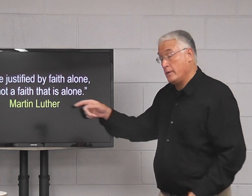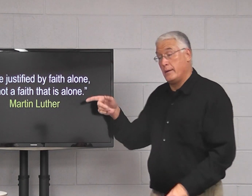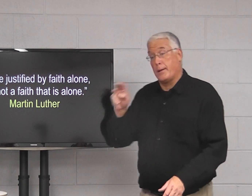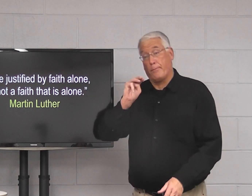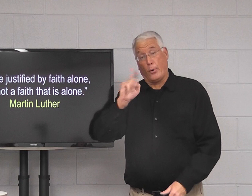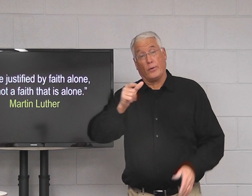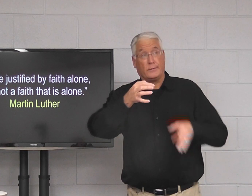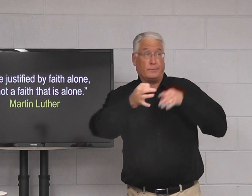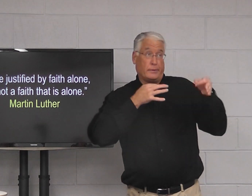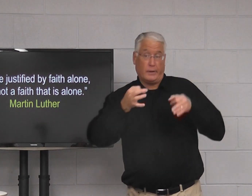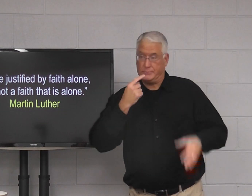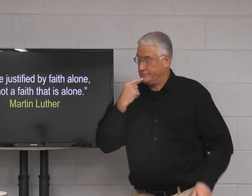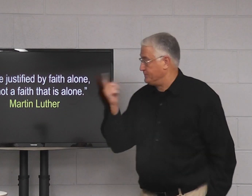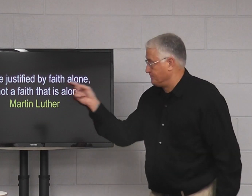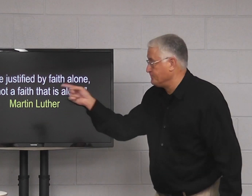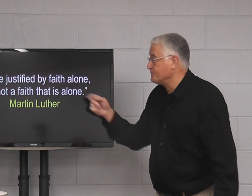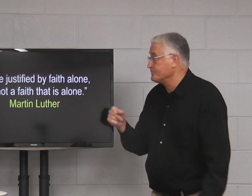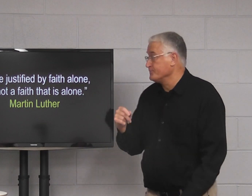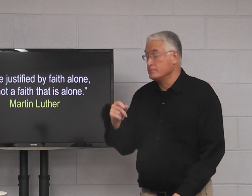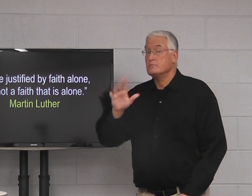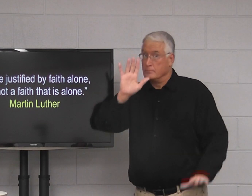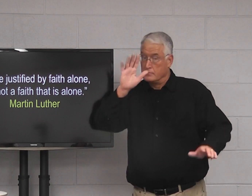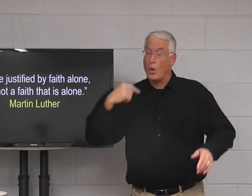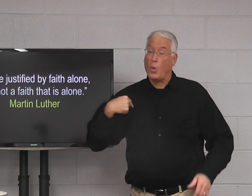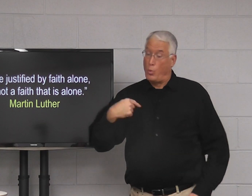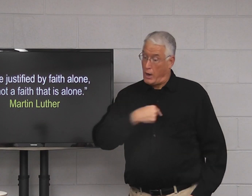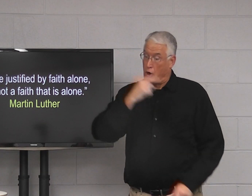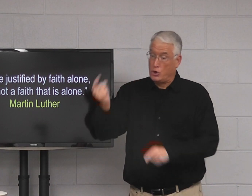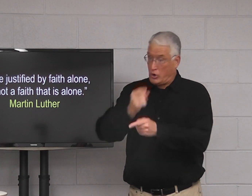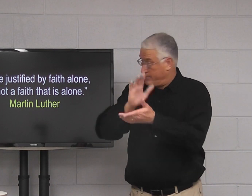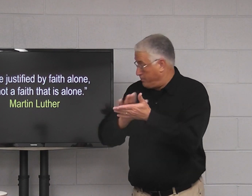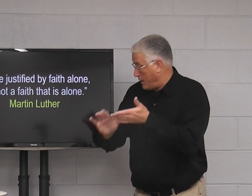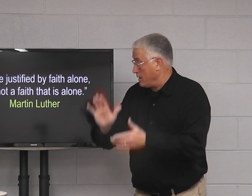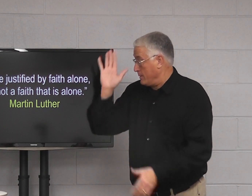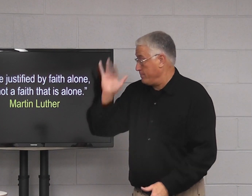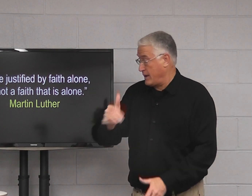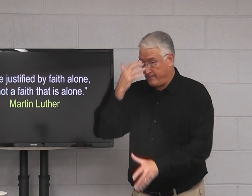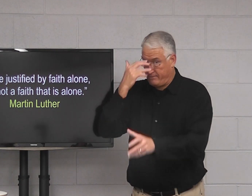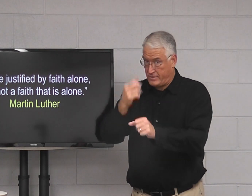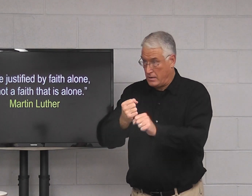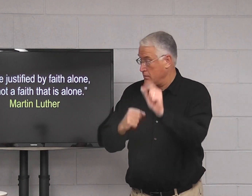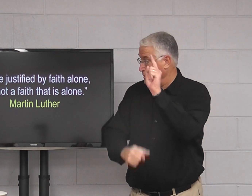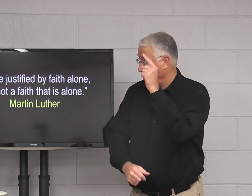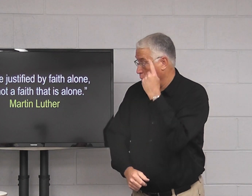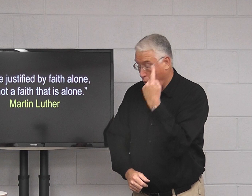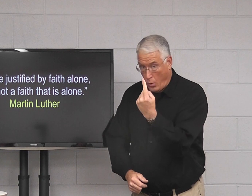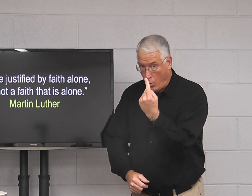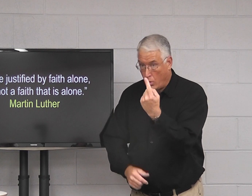must do. So Martin Luther's explanation to them was we are justified by faith alone.